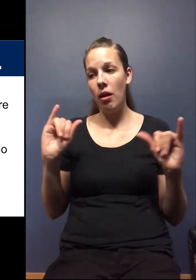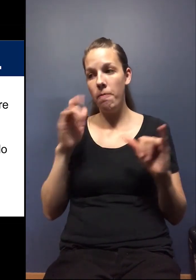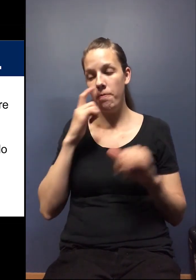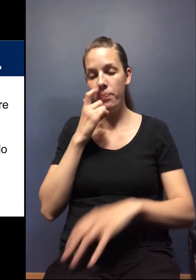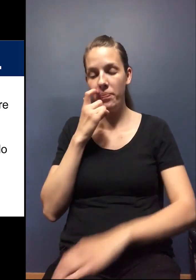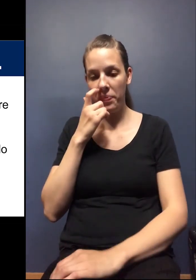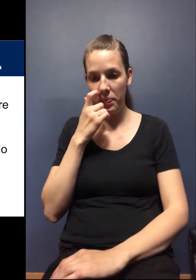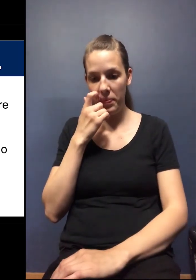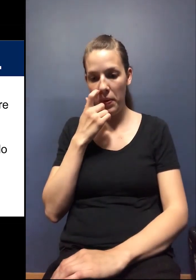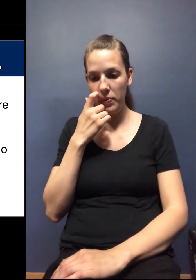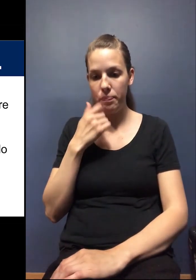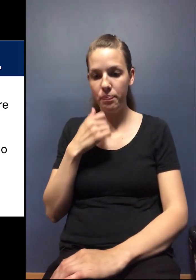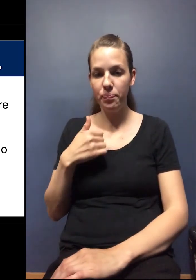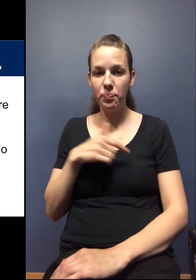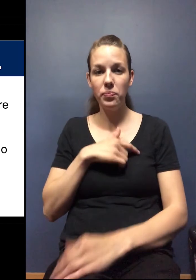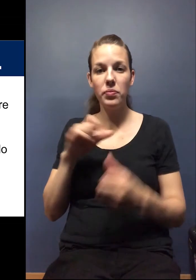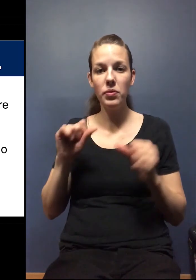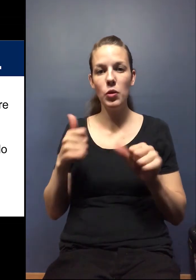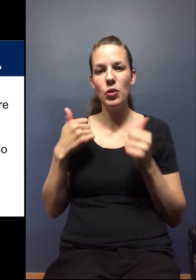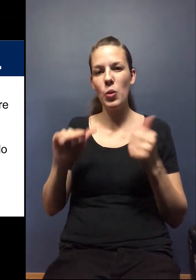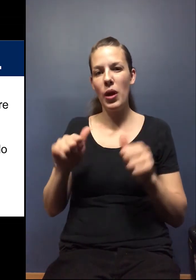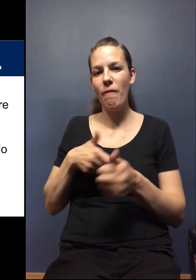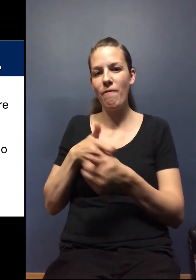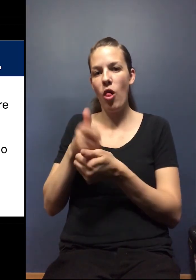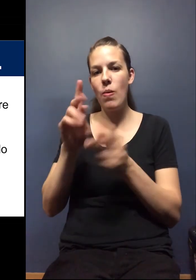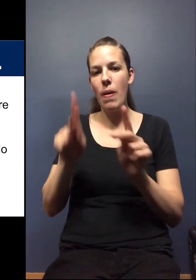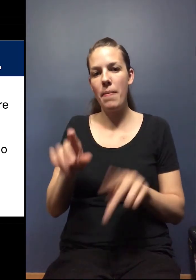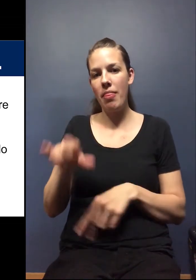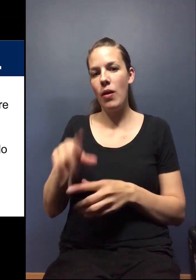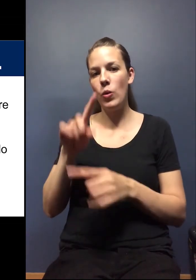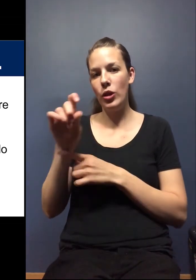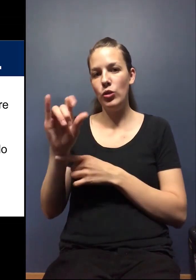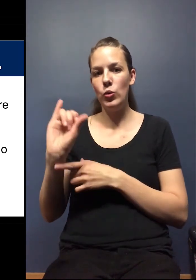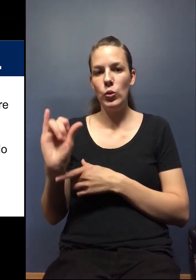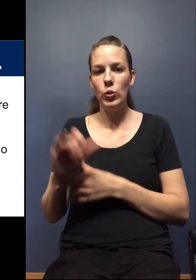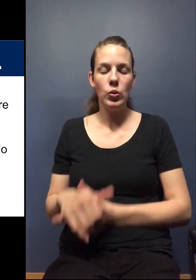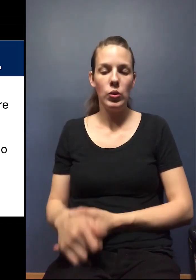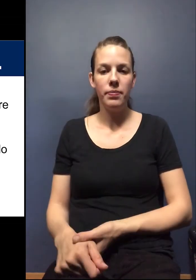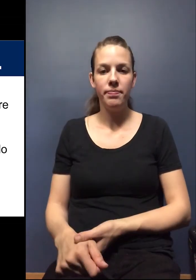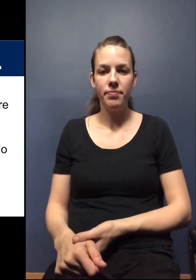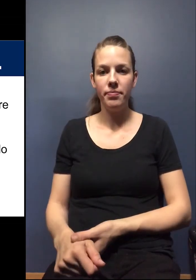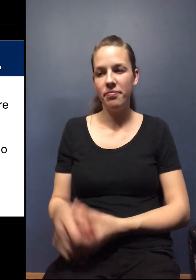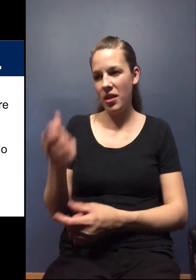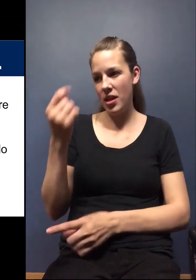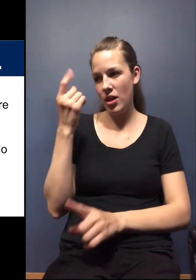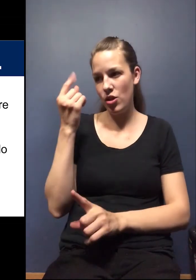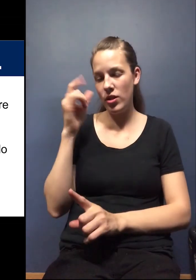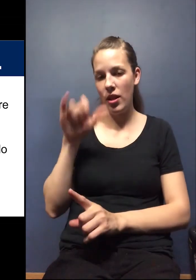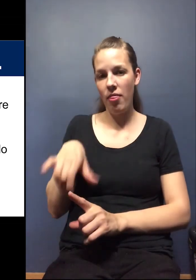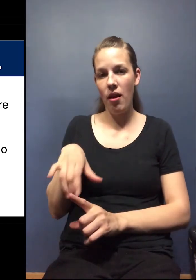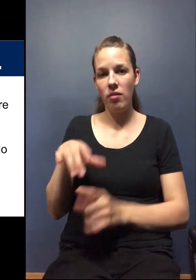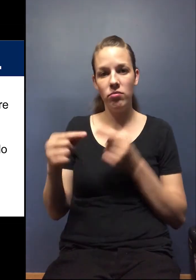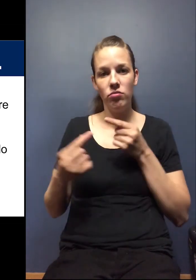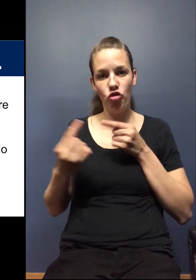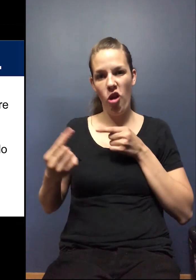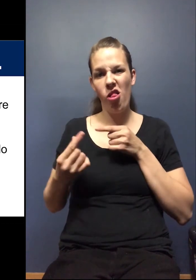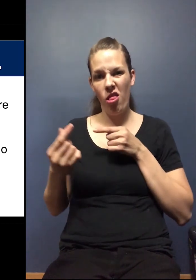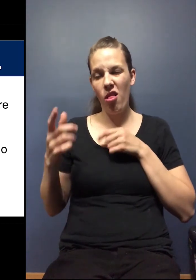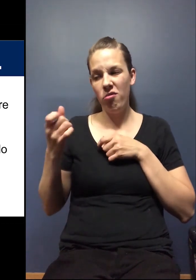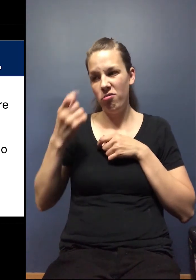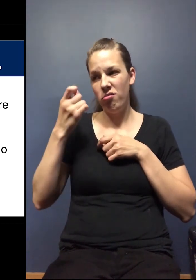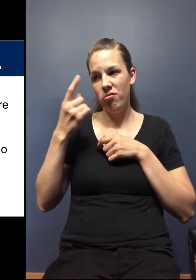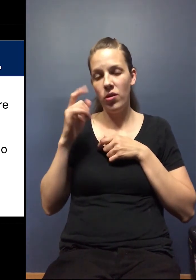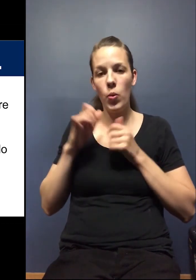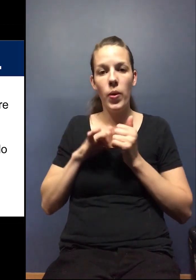we can, um, try to follow up on that question as well. But, um, I understand the struggle there